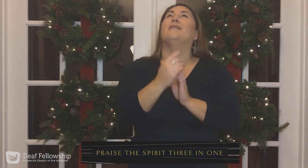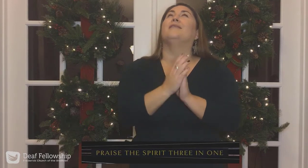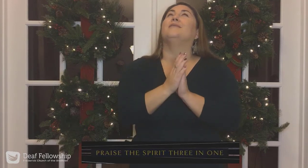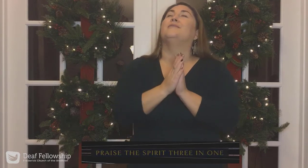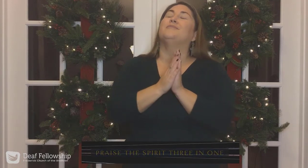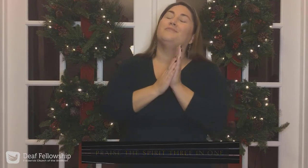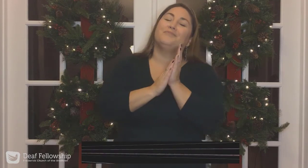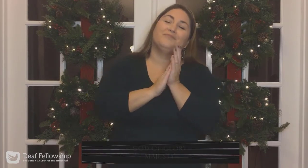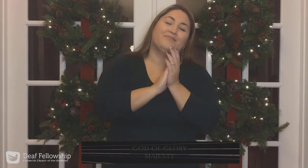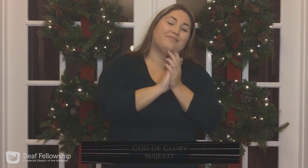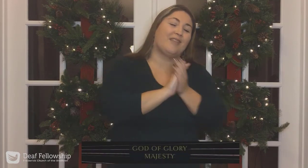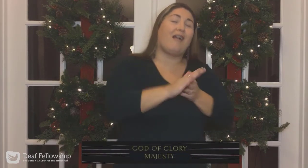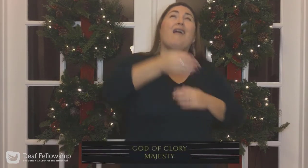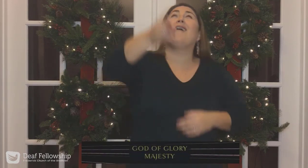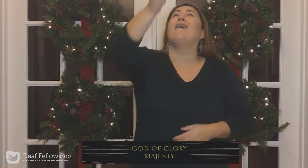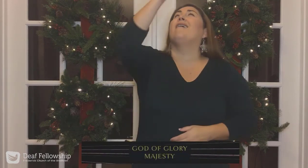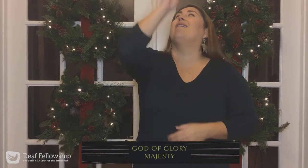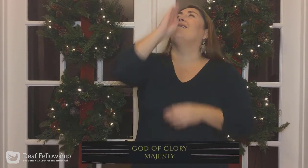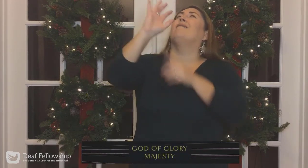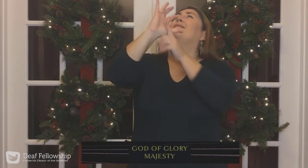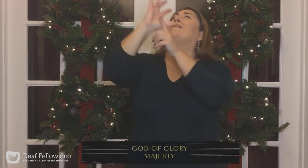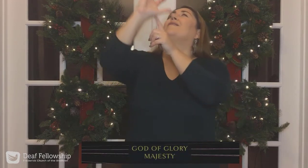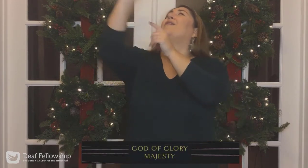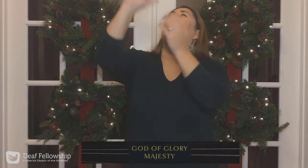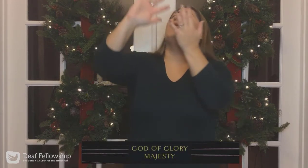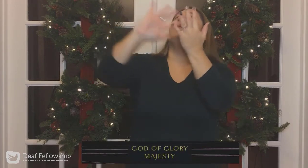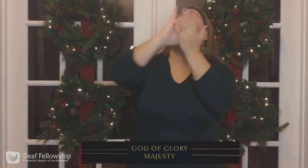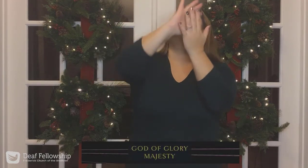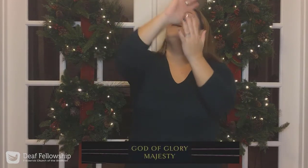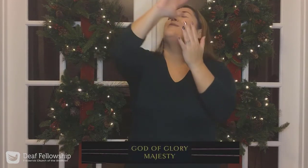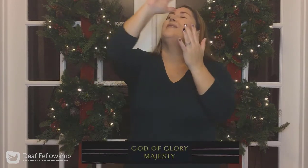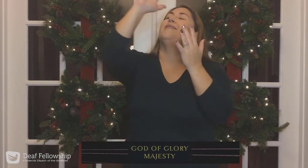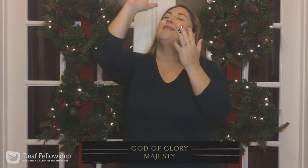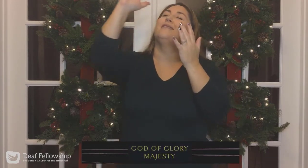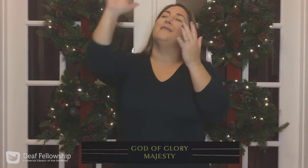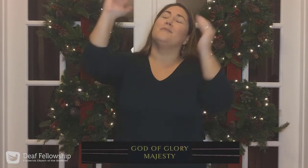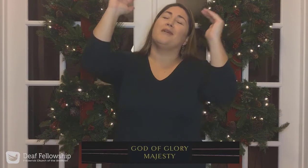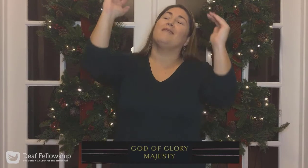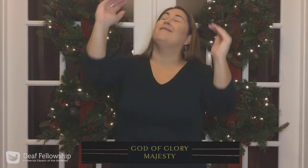God of glory God